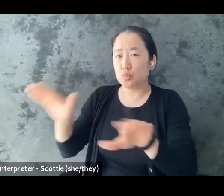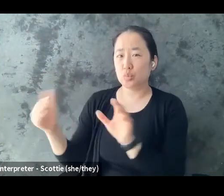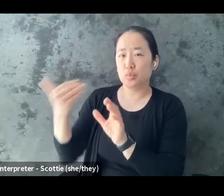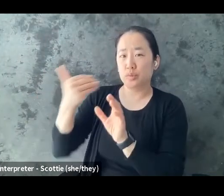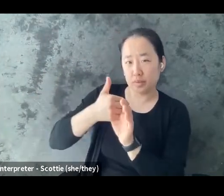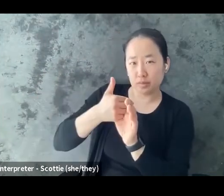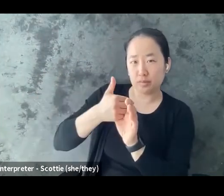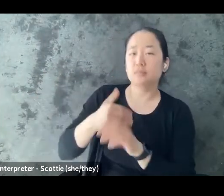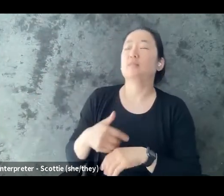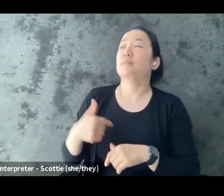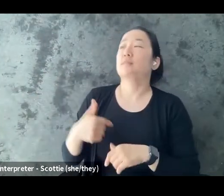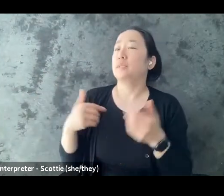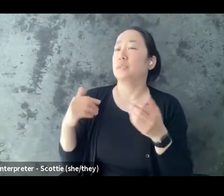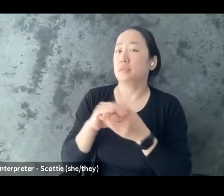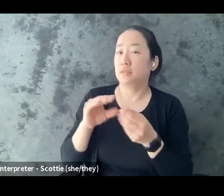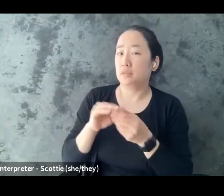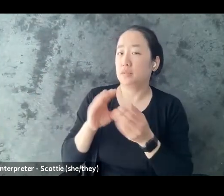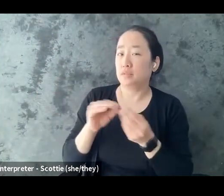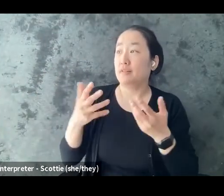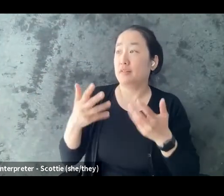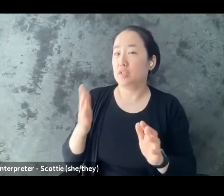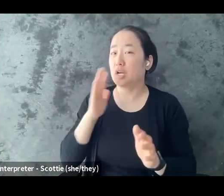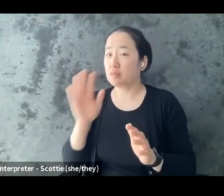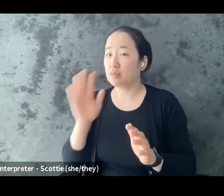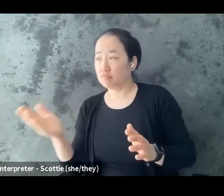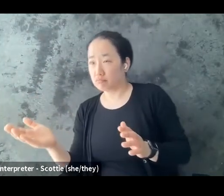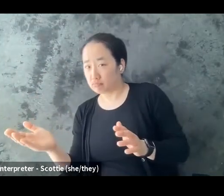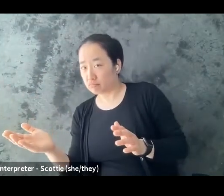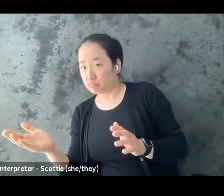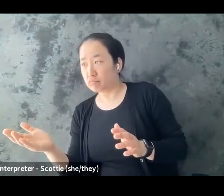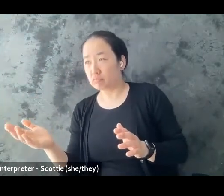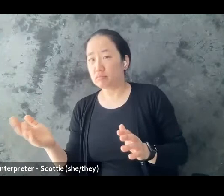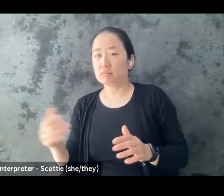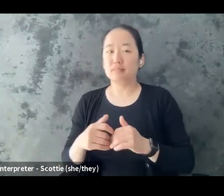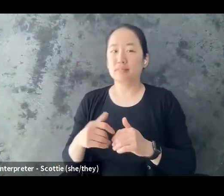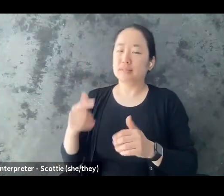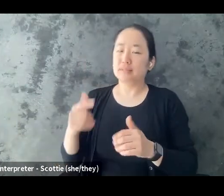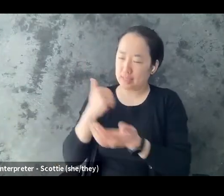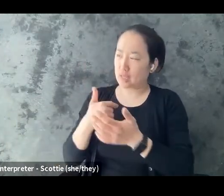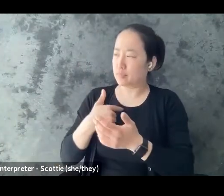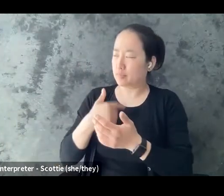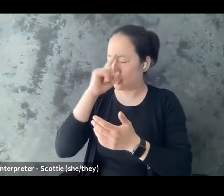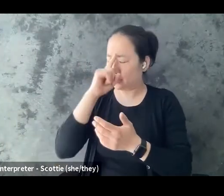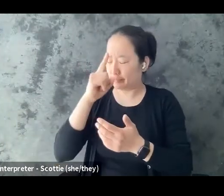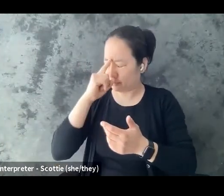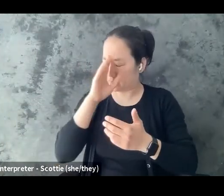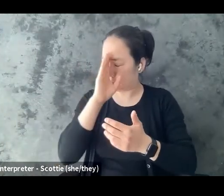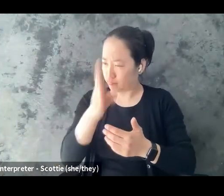see how you're doing after that just because it helps me you know keep my train of thought and everything too those are definitely things that you can